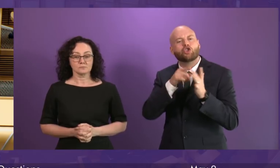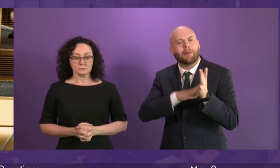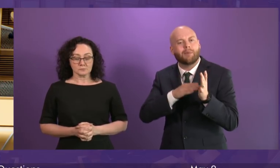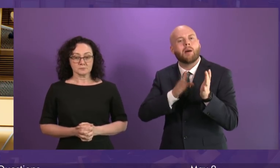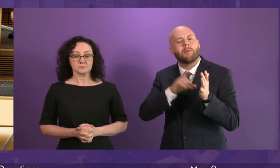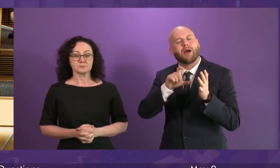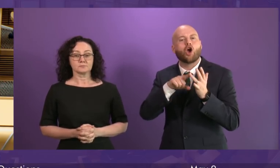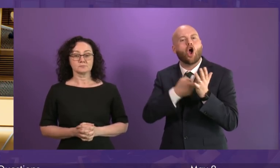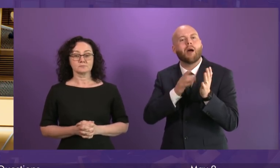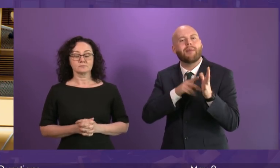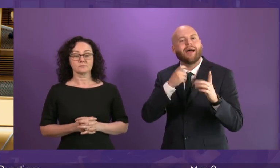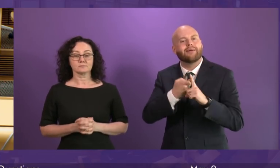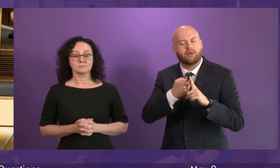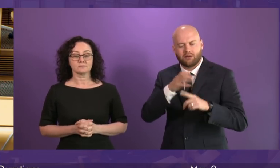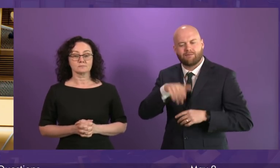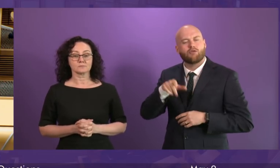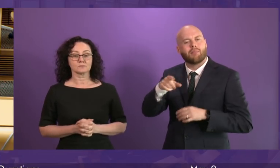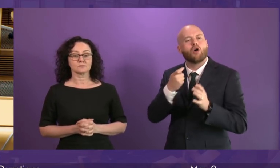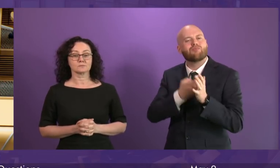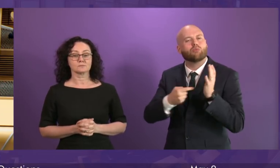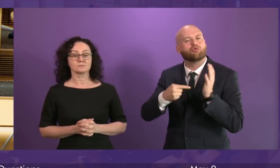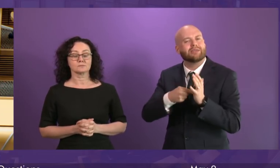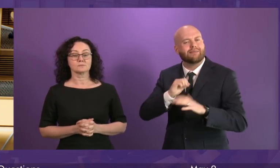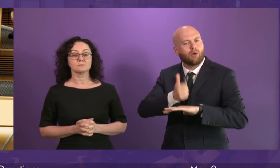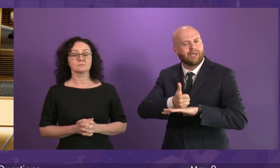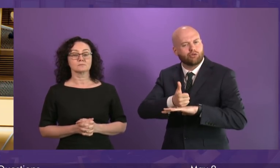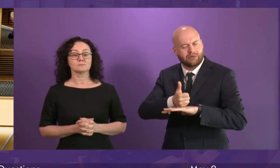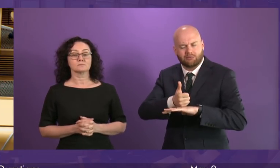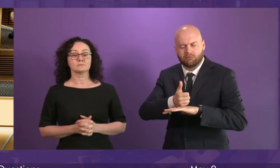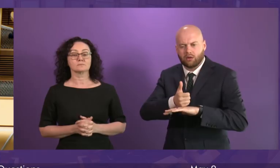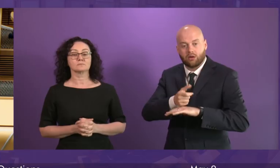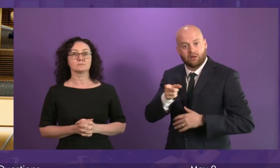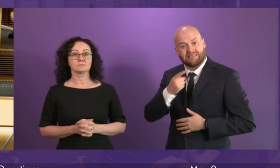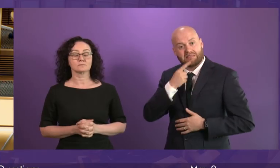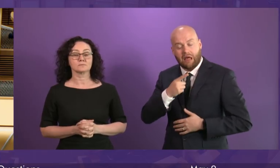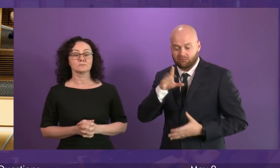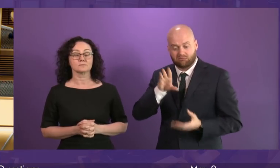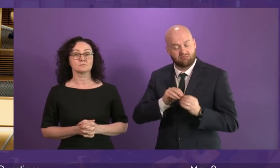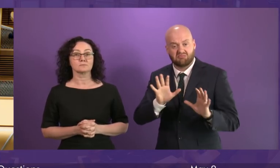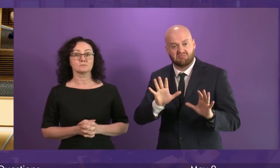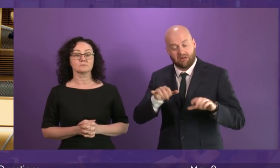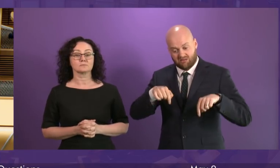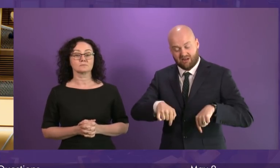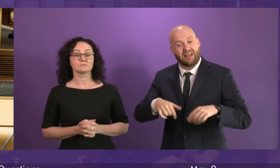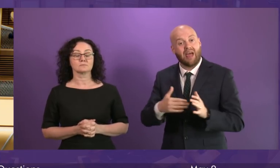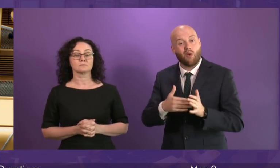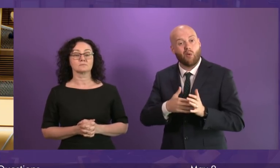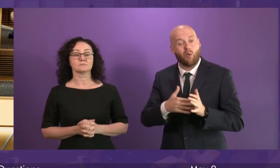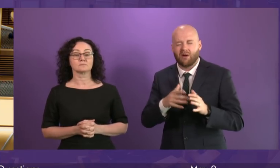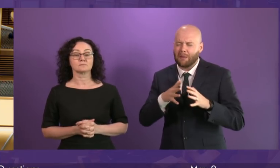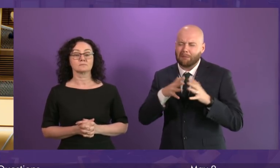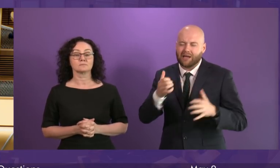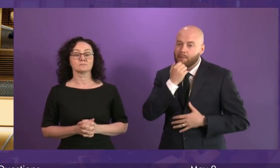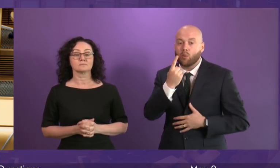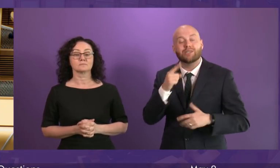Foundation recently concluded, and I quote, here and now, the single biggest challenge for Edinburgh is